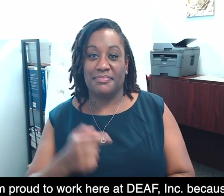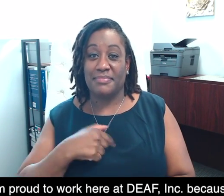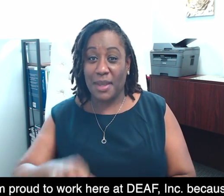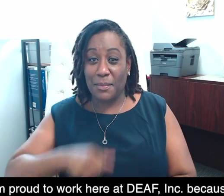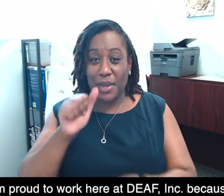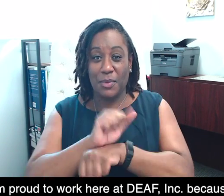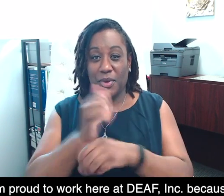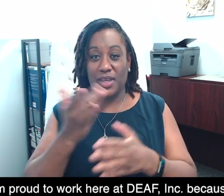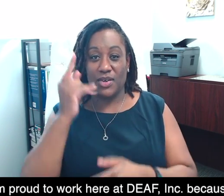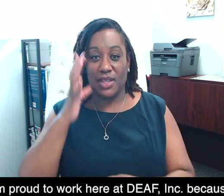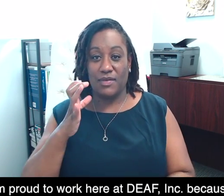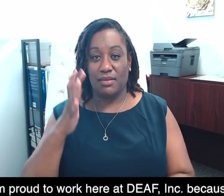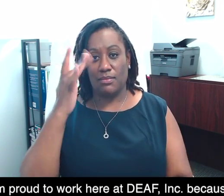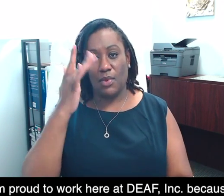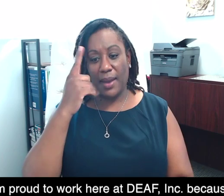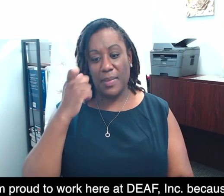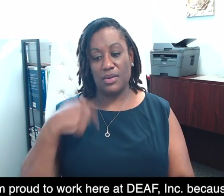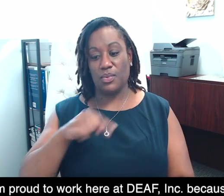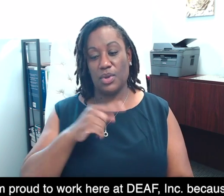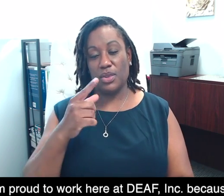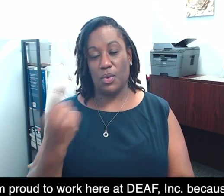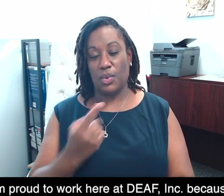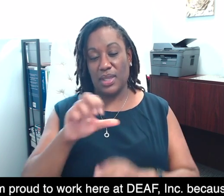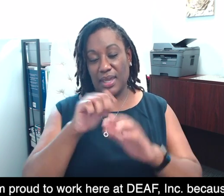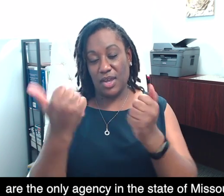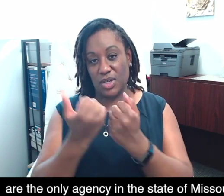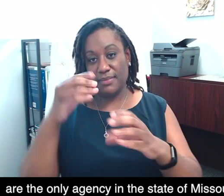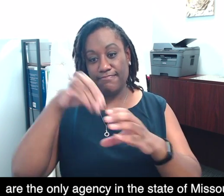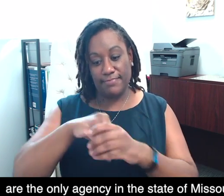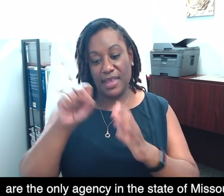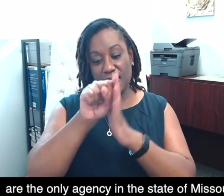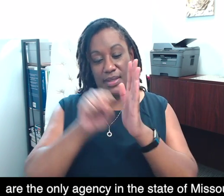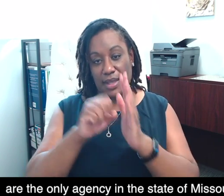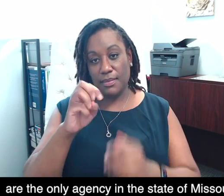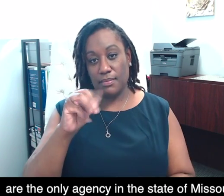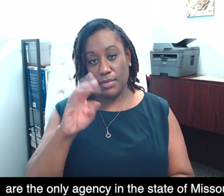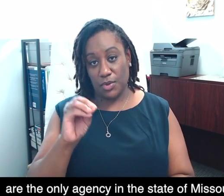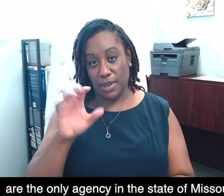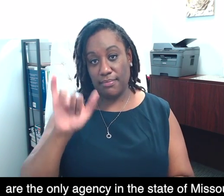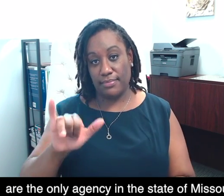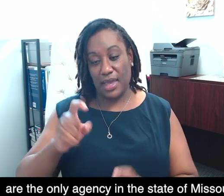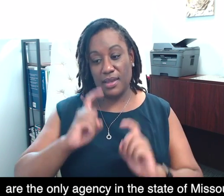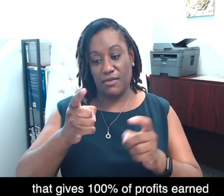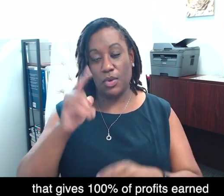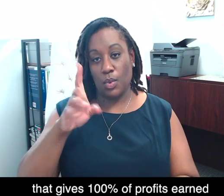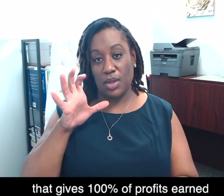I'm proud to work here at Deaf Inc. because we are the only agency in the state of Missouri that gives 100%